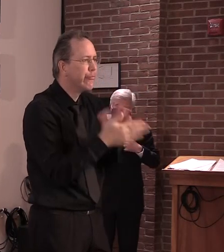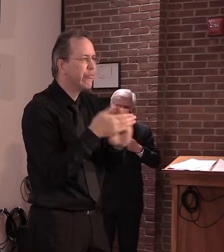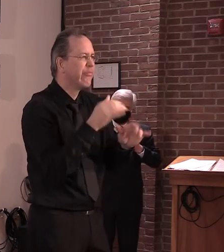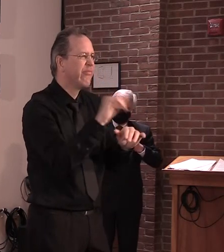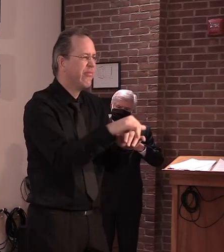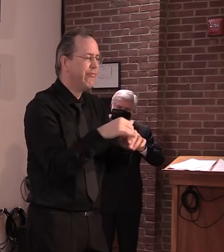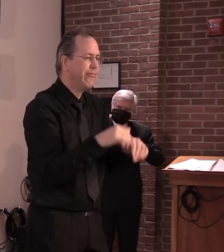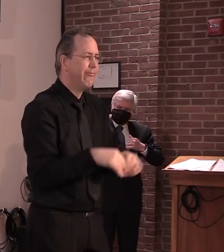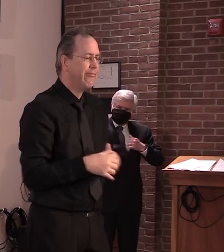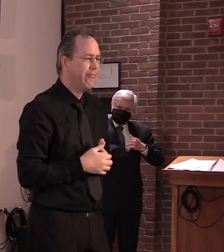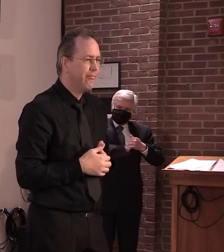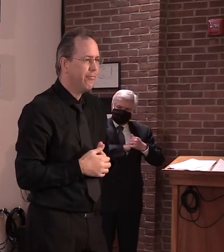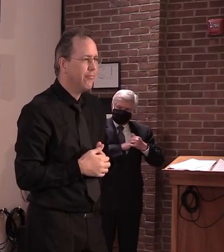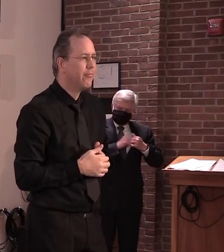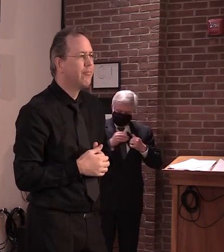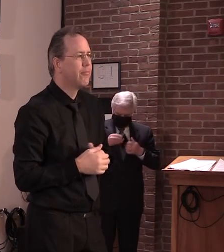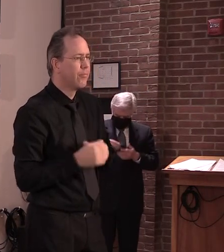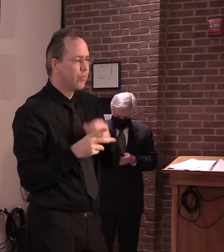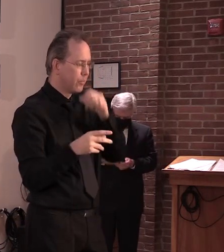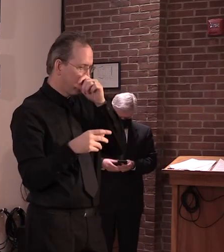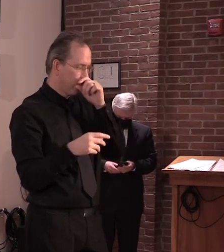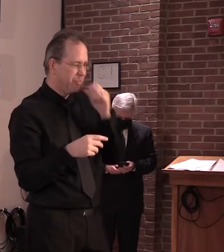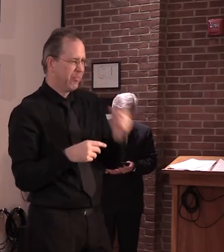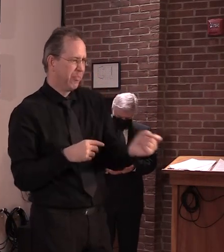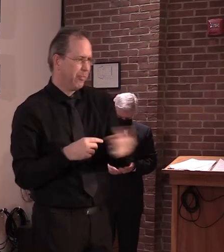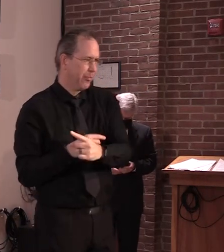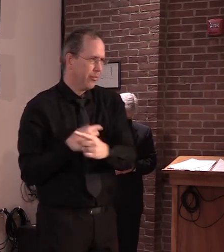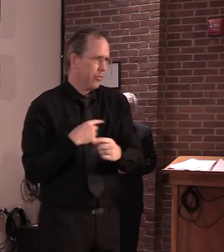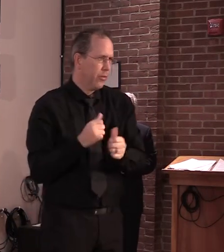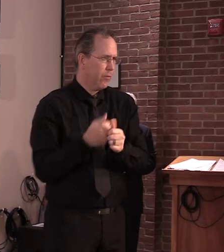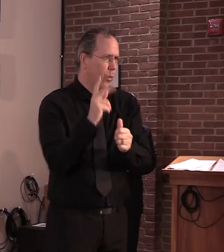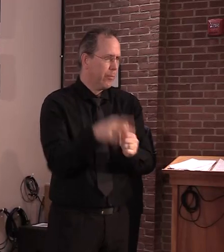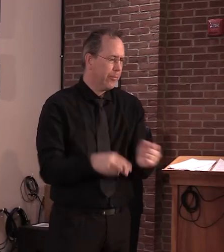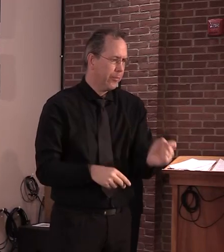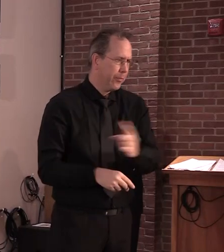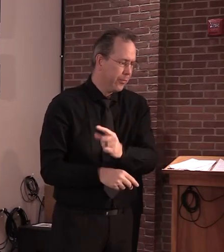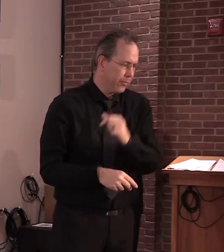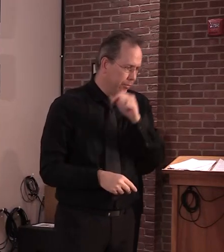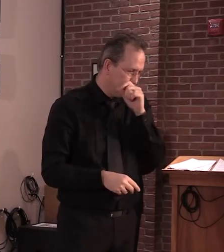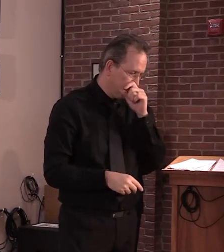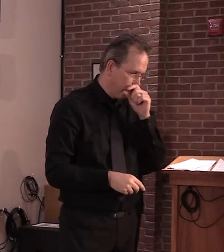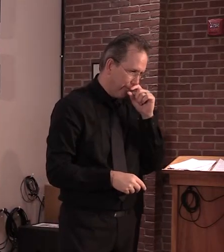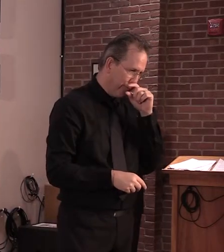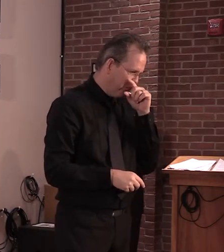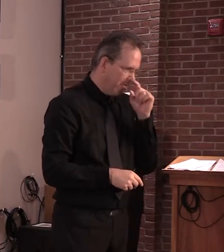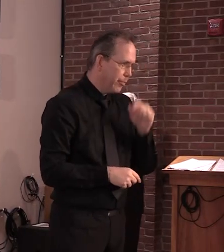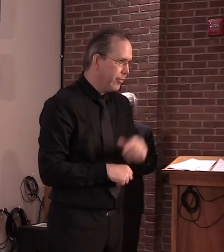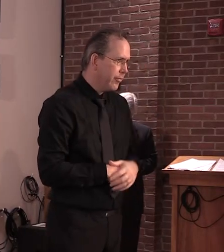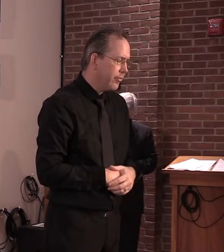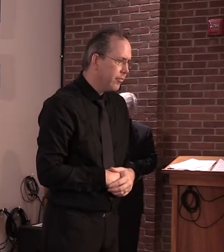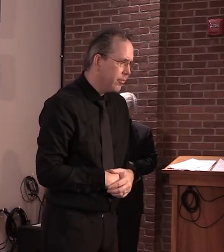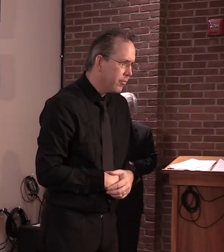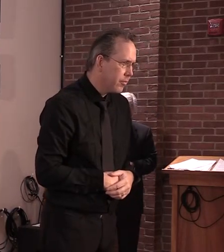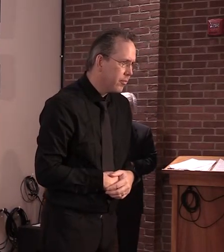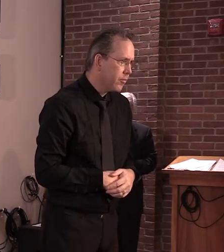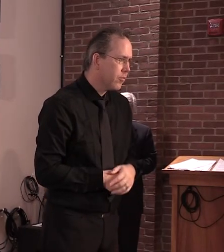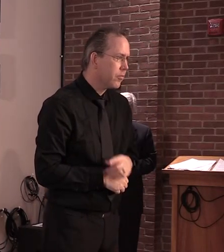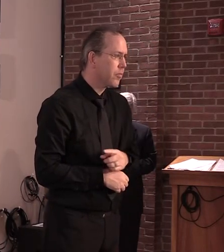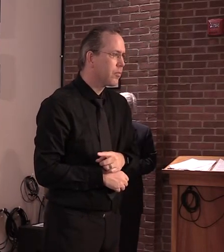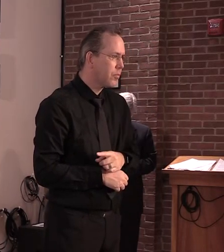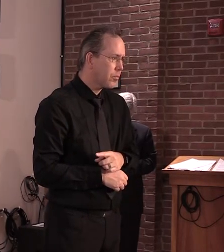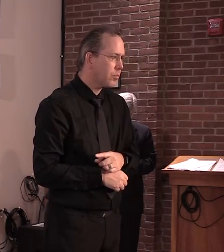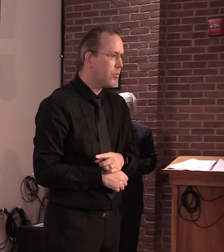Just a quick follow-up to that. Are you concerned or have you already heard about conflicts if a store such as Costco has